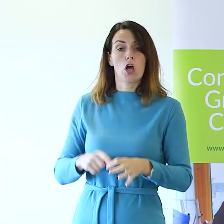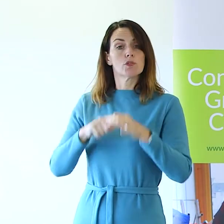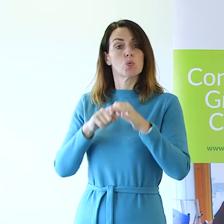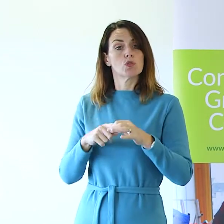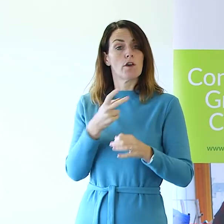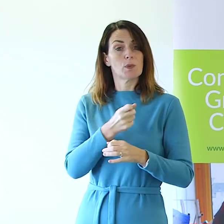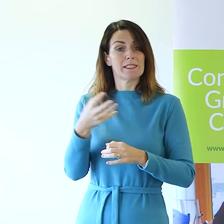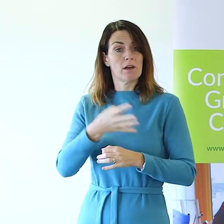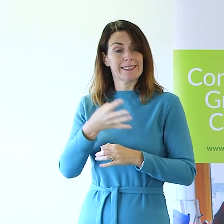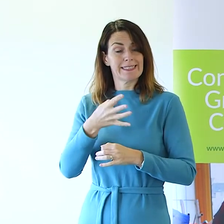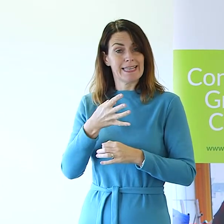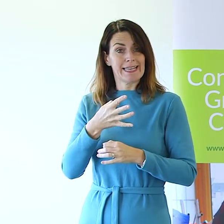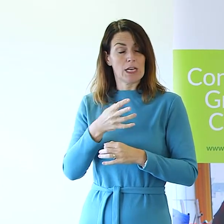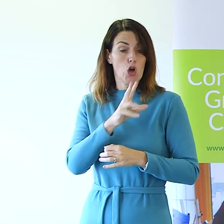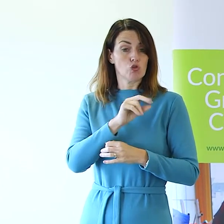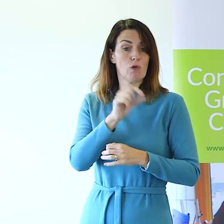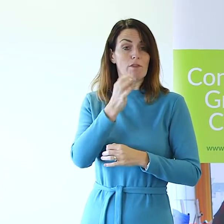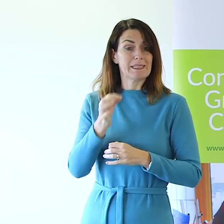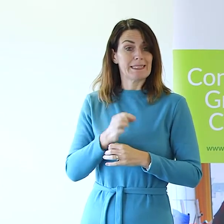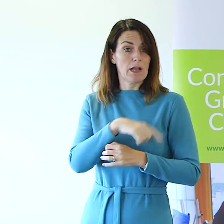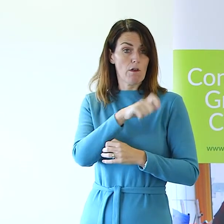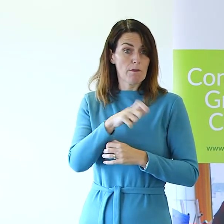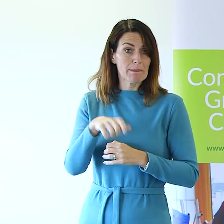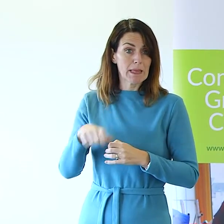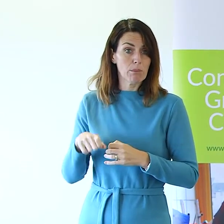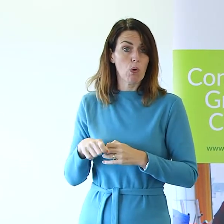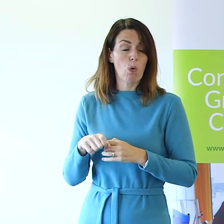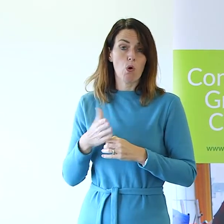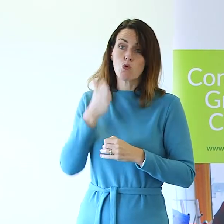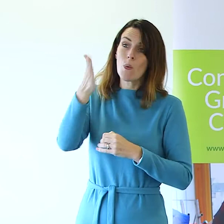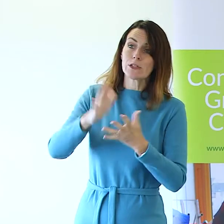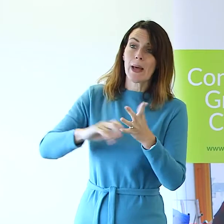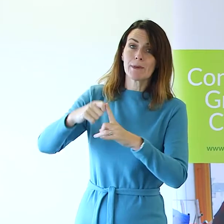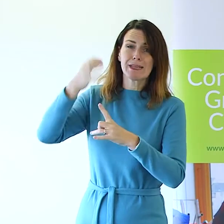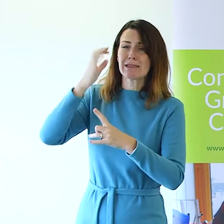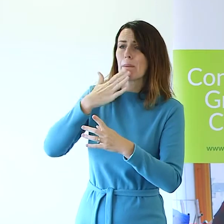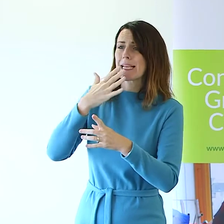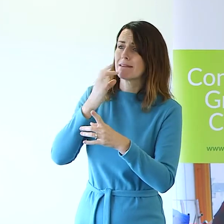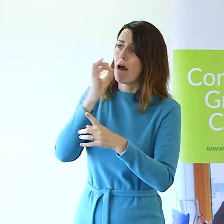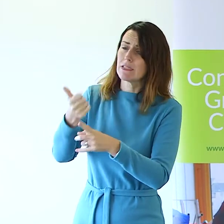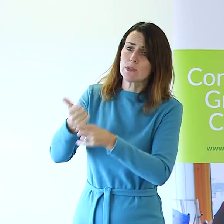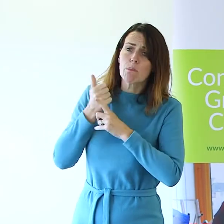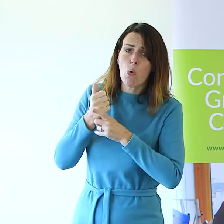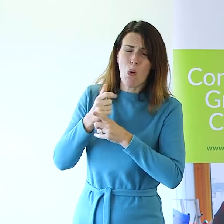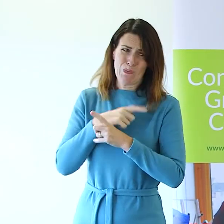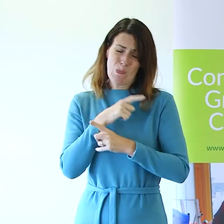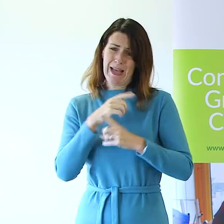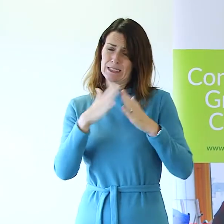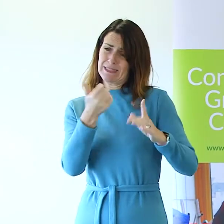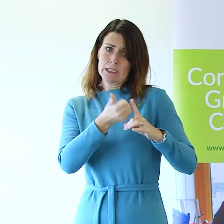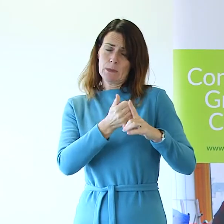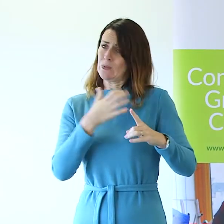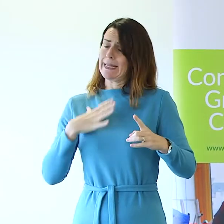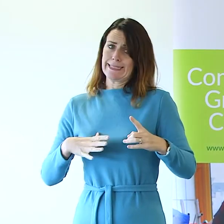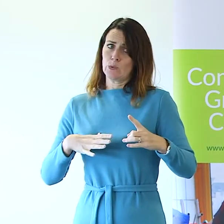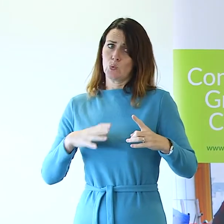2019, 12% of those who have breached the MK Council for support cite domestic abuse as the reason